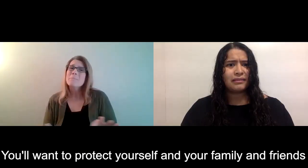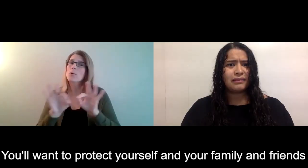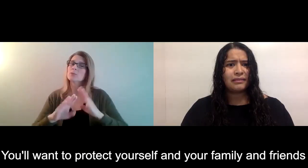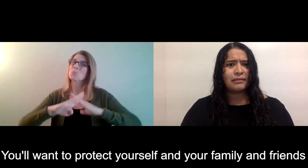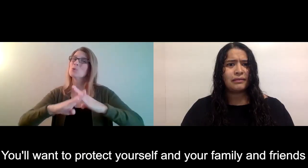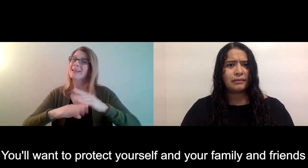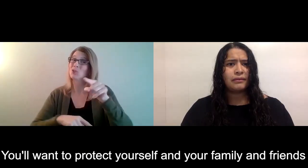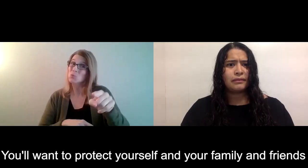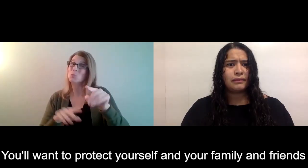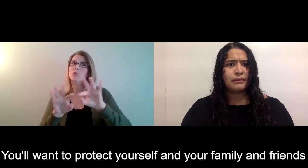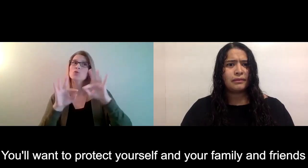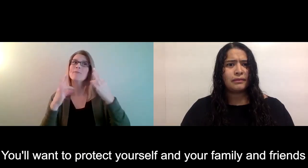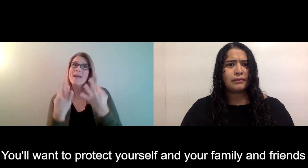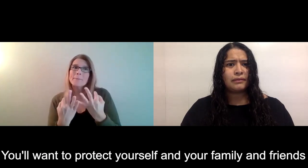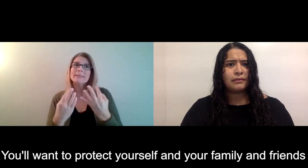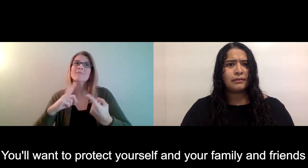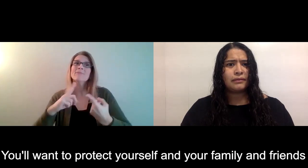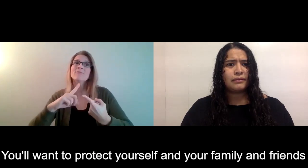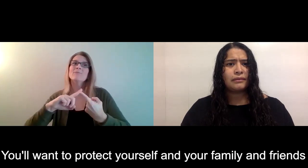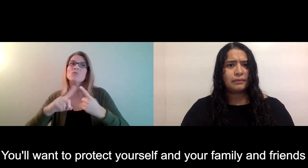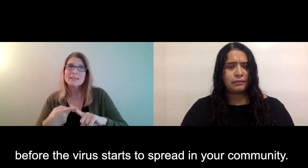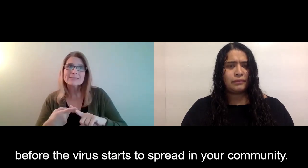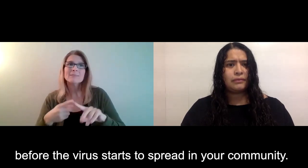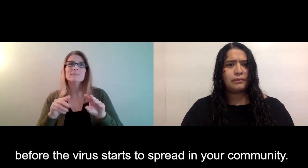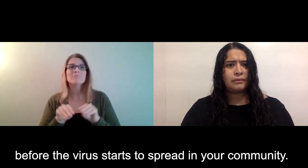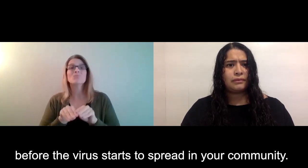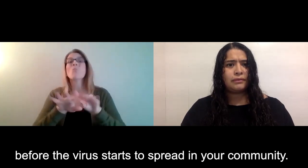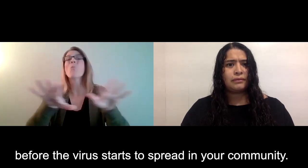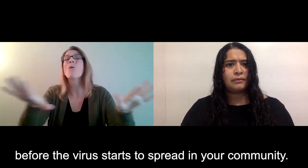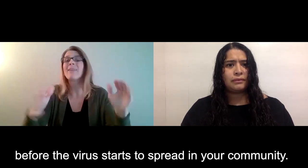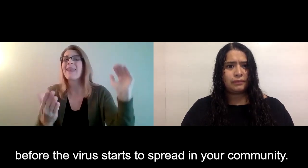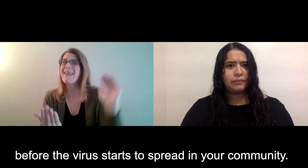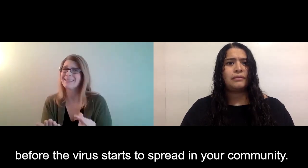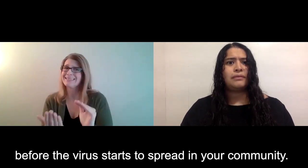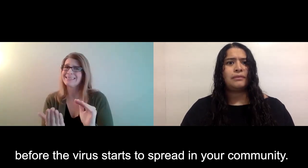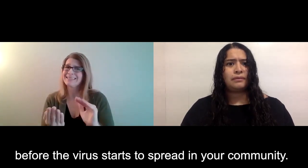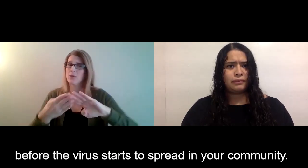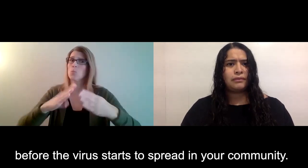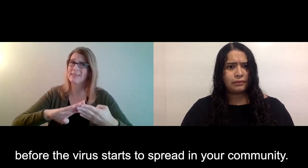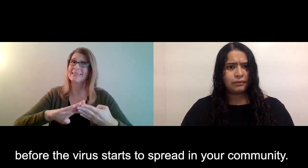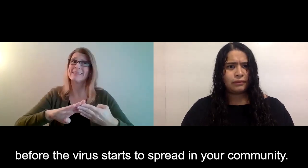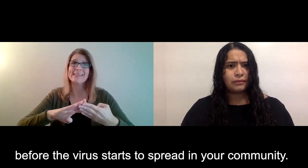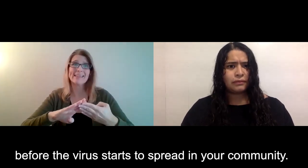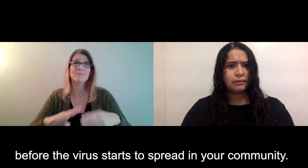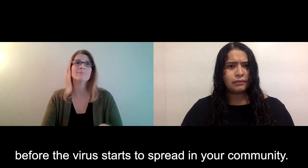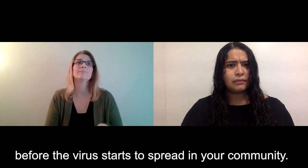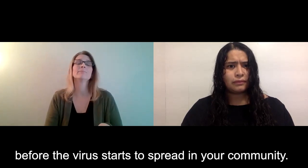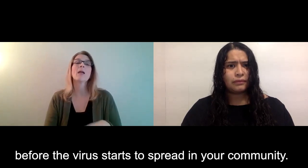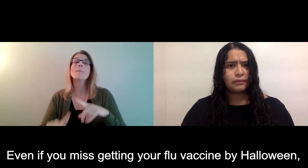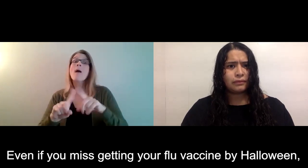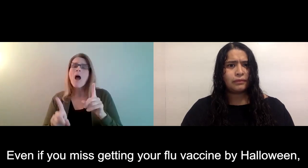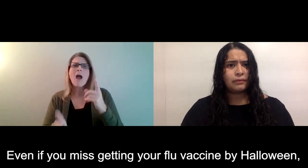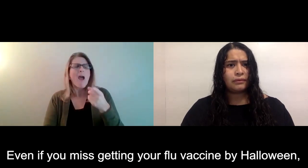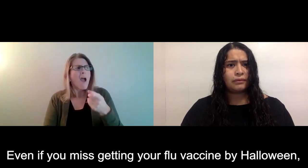the flu. You'll want to protect yourself and your family before the virus starts to spread in the community.